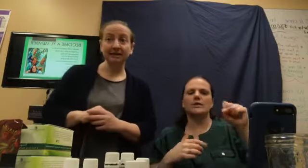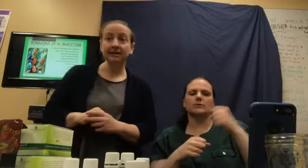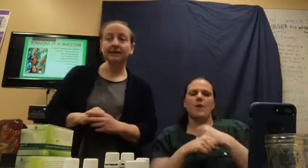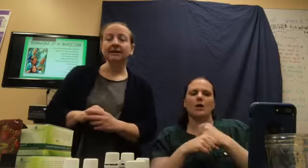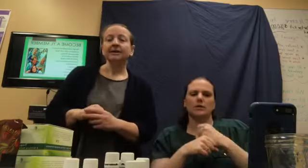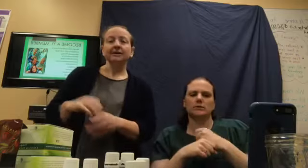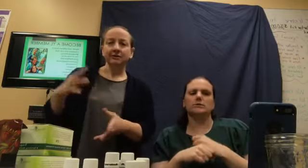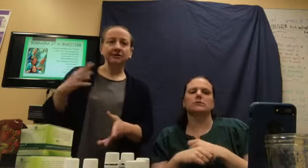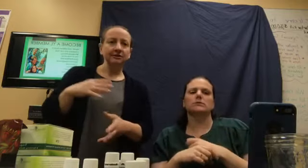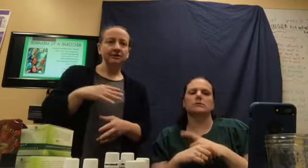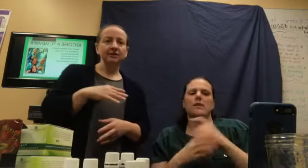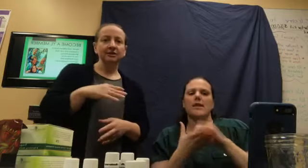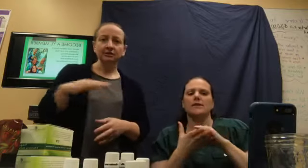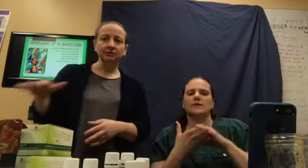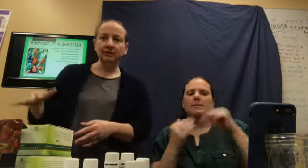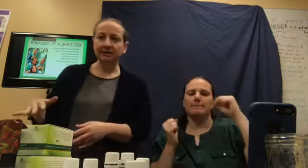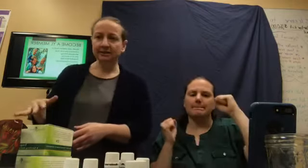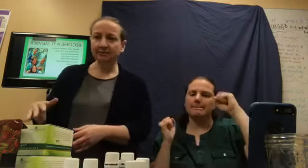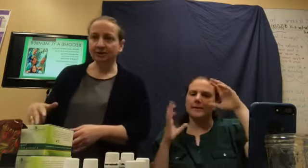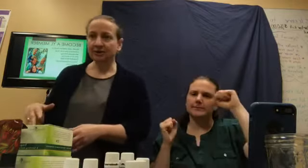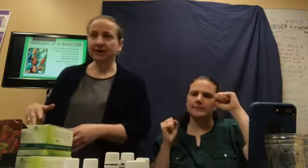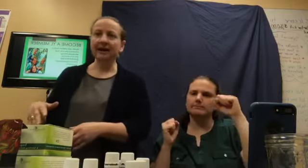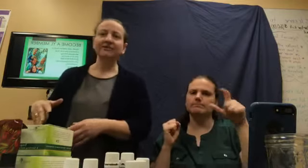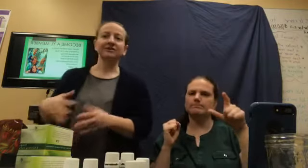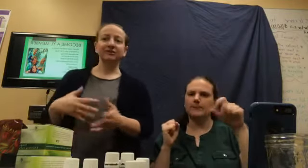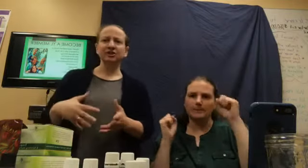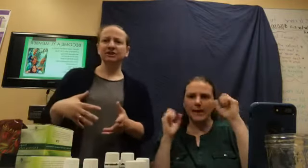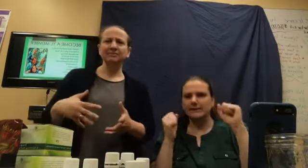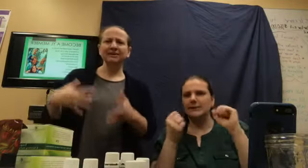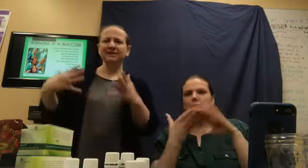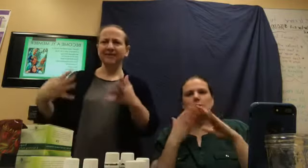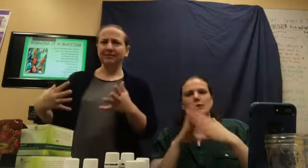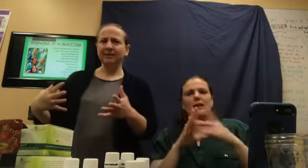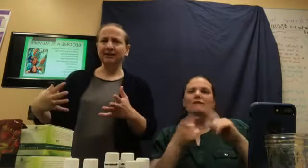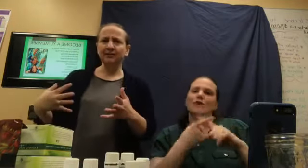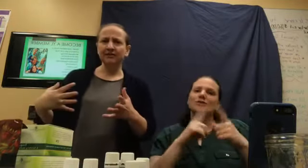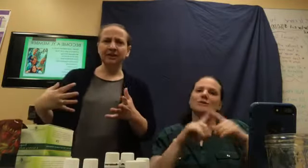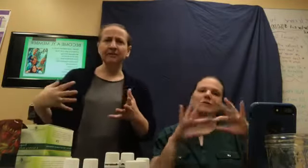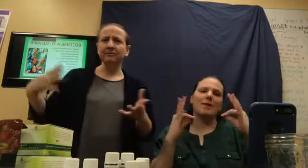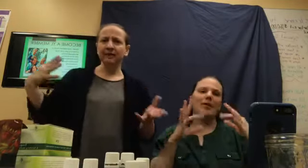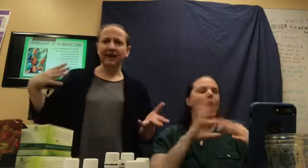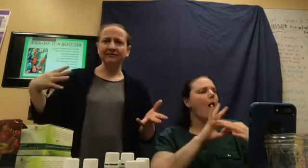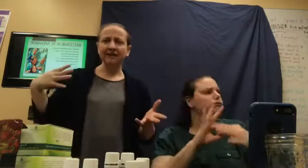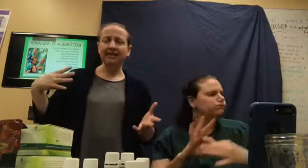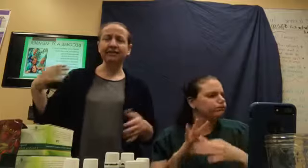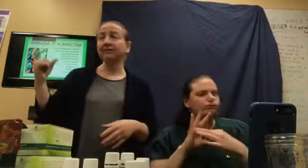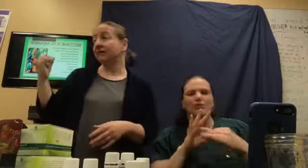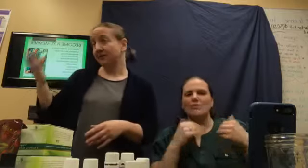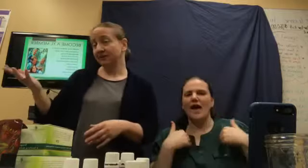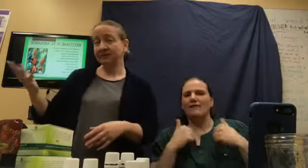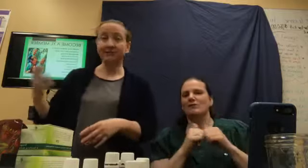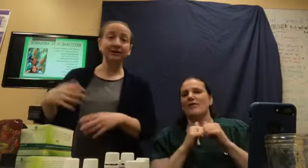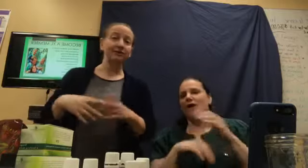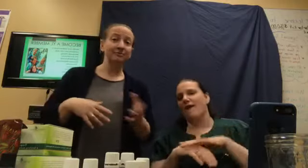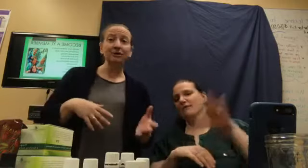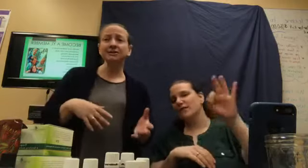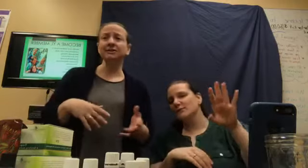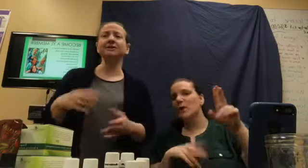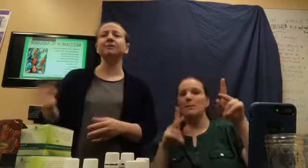There's also this huge, amazing community and this friendship and this family that we develop and we have together on Facebook or in person or